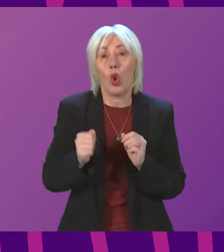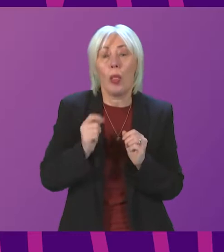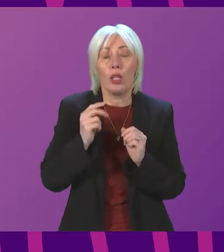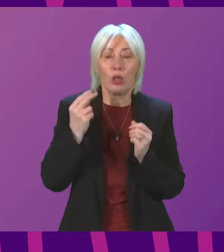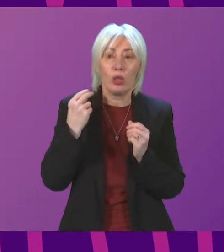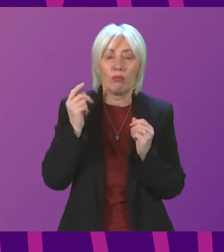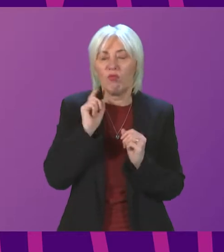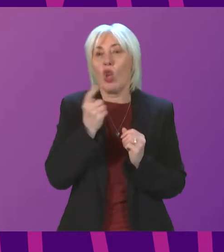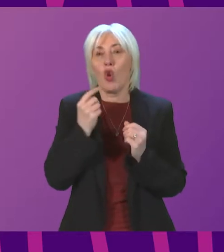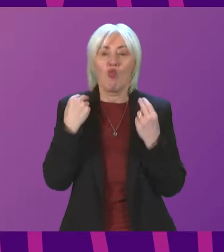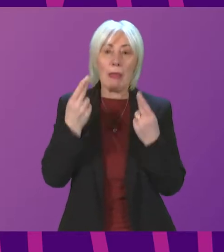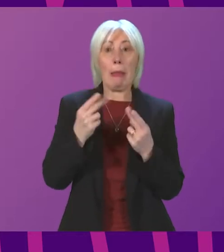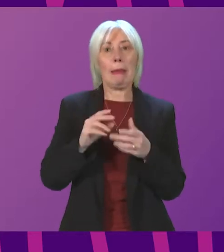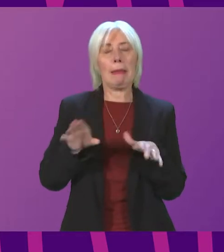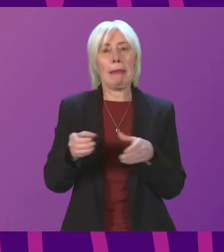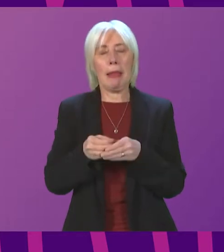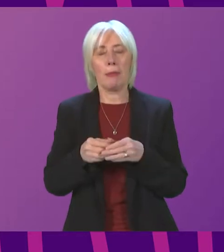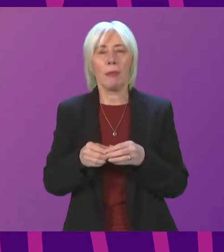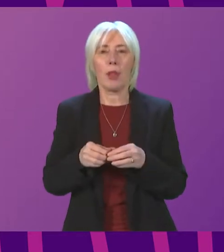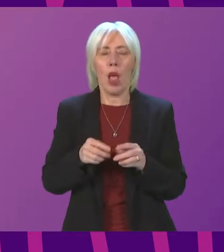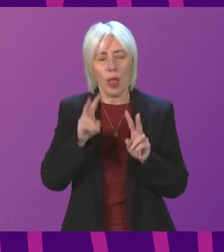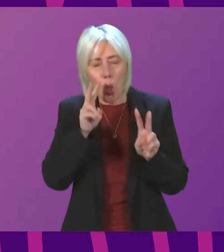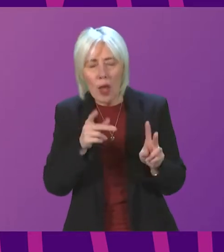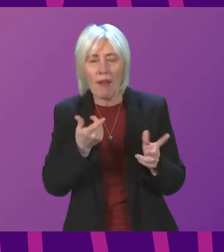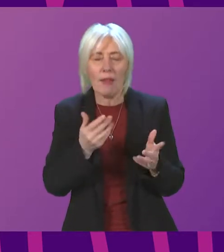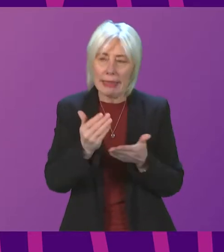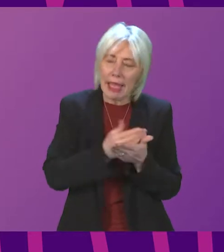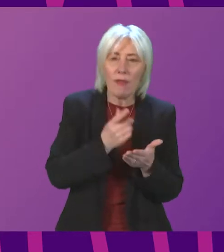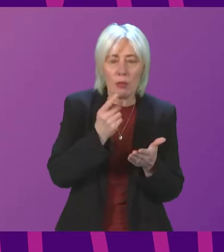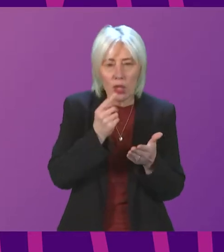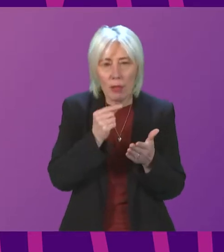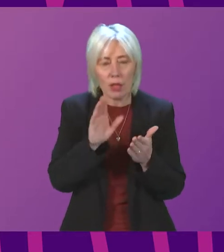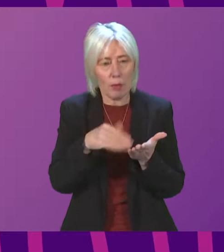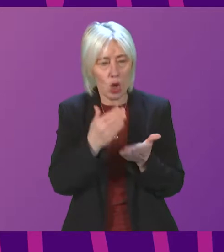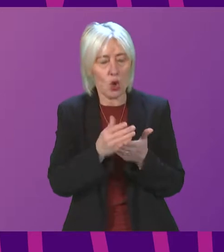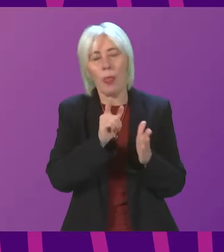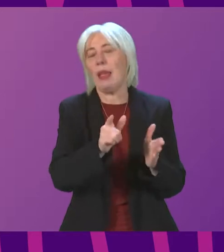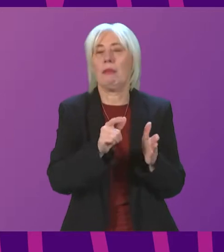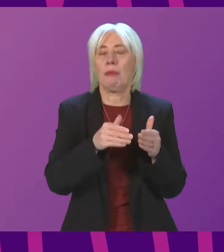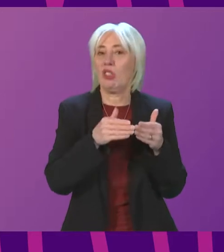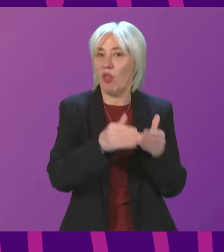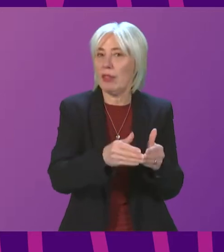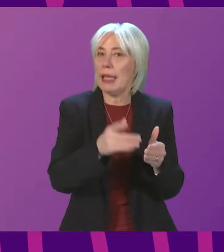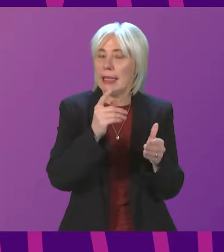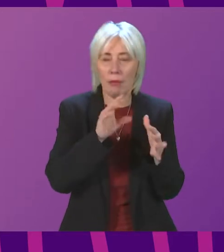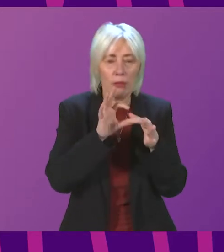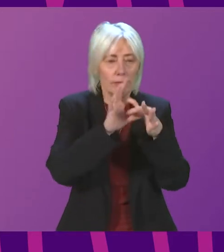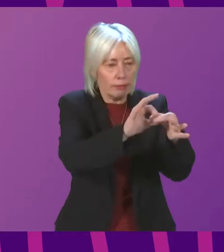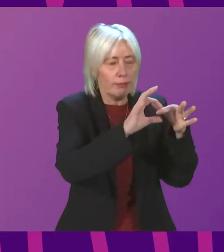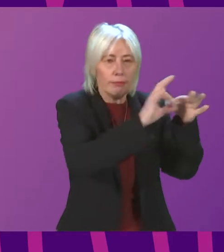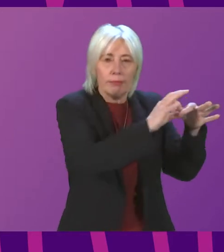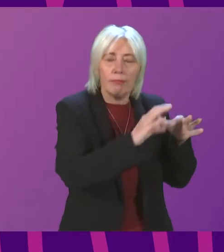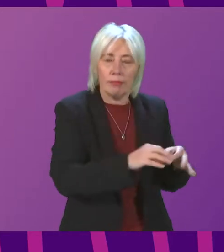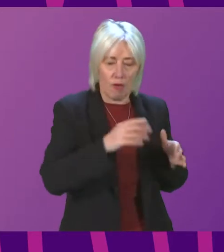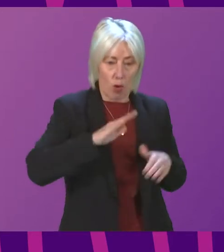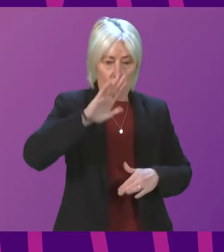Operators will ensure where possible and when safe to do so, services are provided to connect lifeline and remote island mainline communities